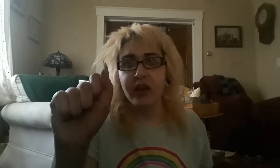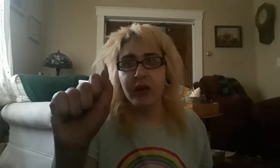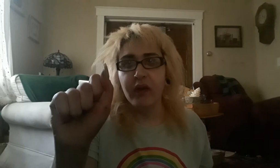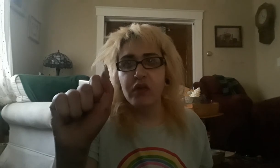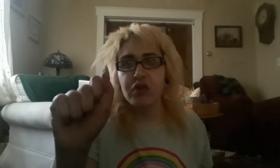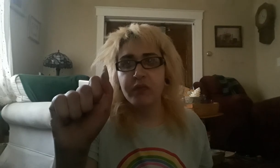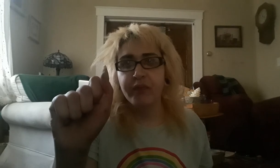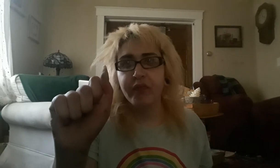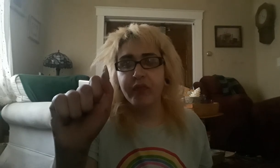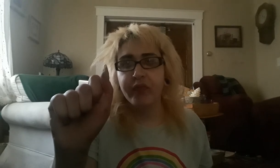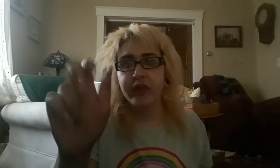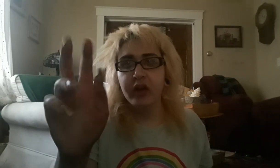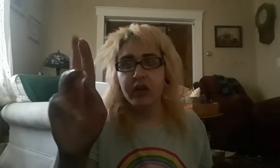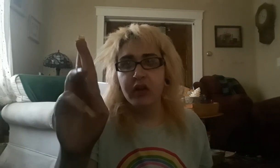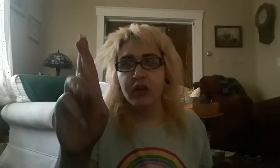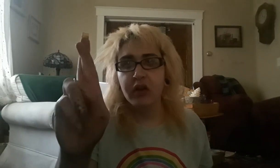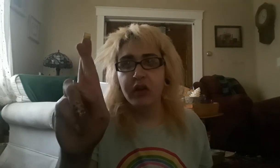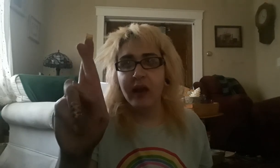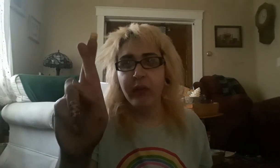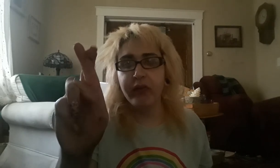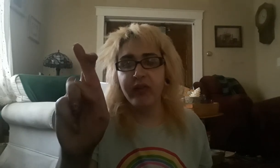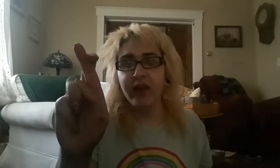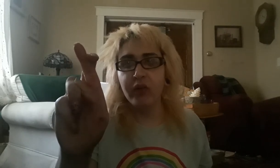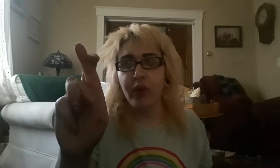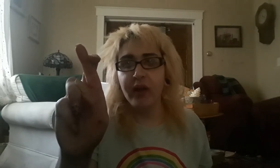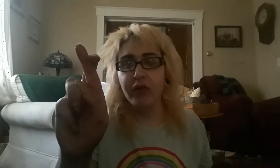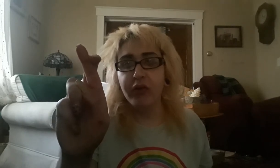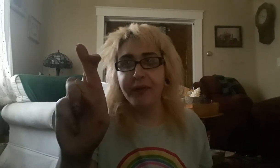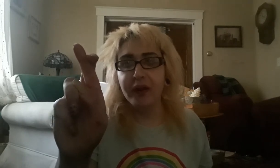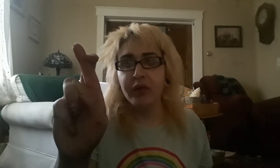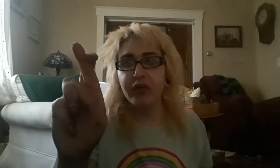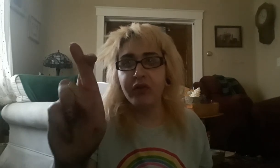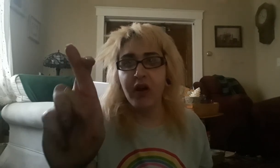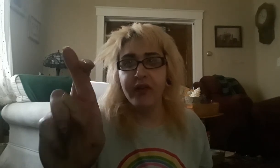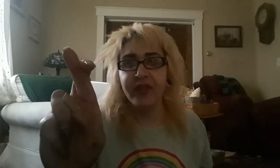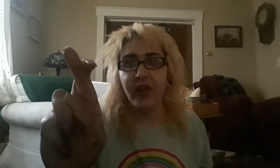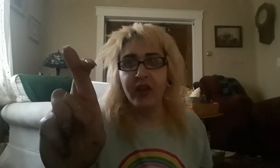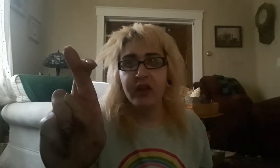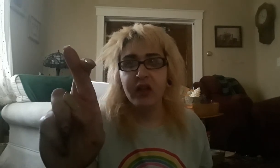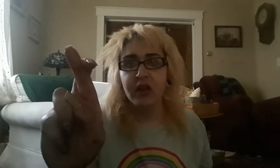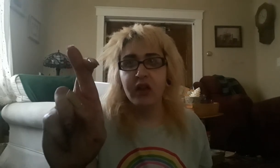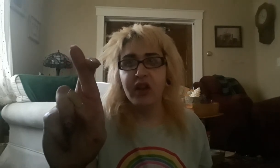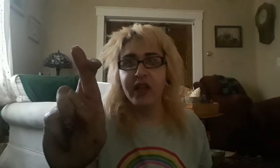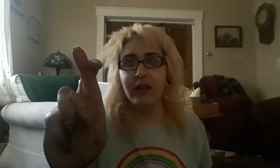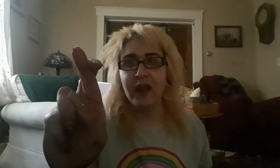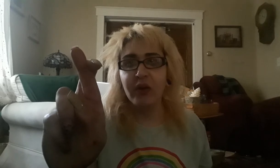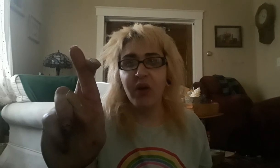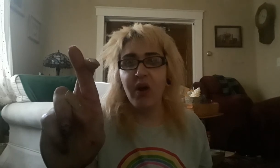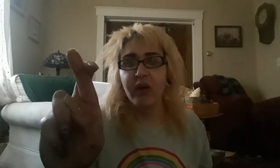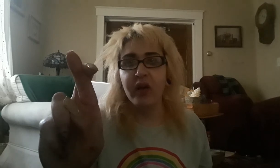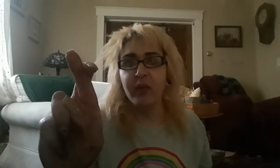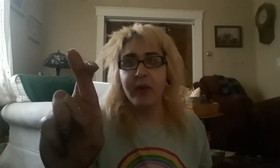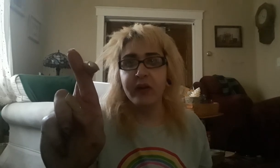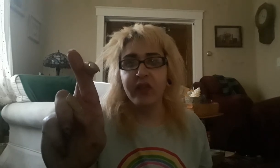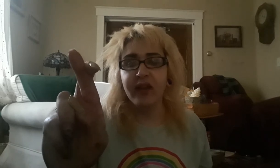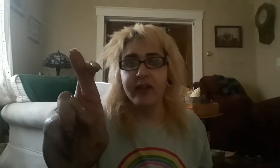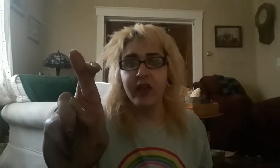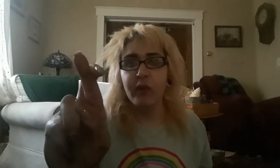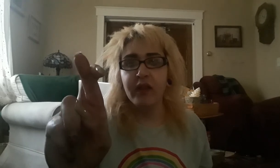Language. Now here's the second way, your fingers crossing like the letter R in American Sign Language.